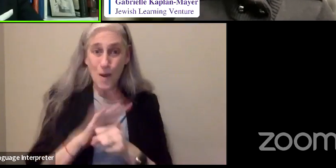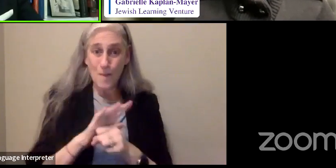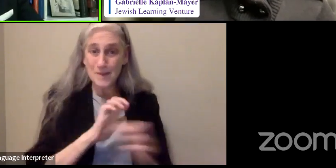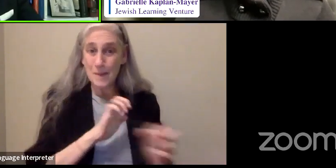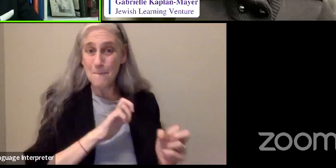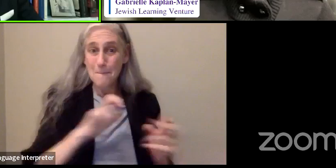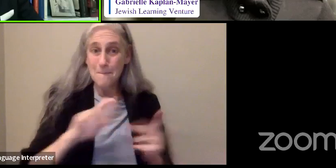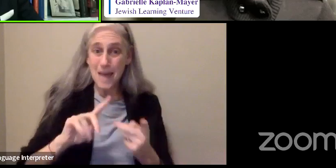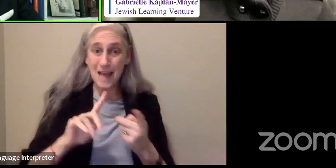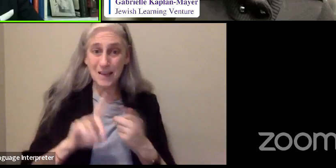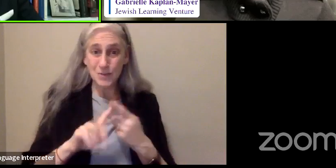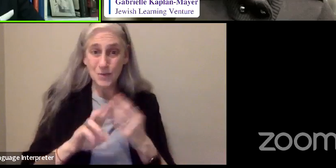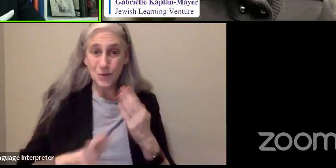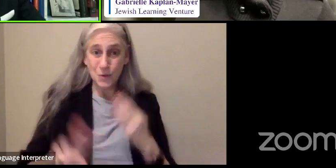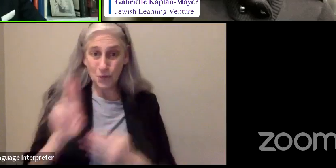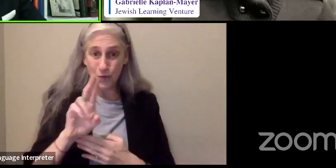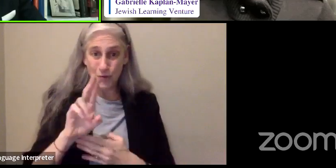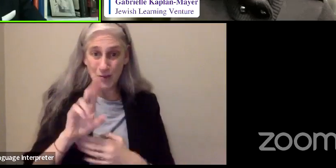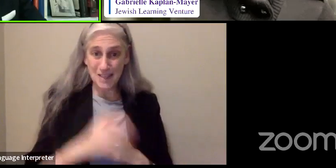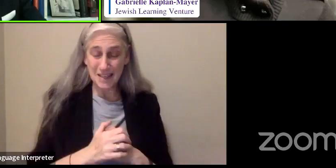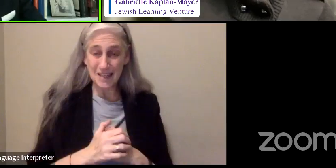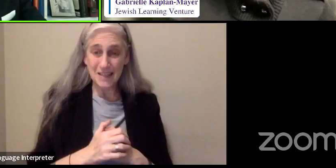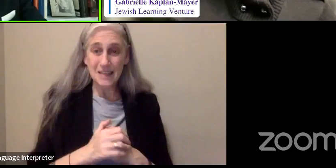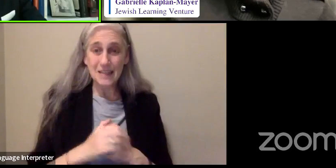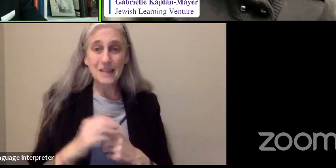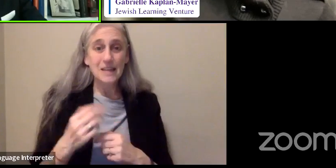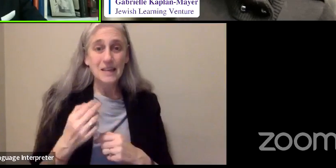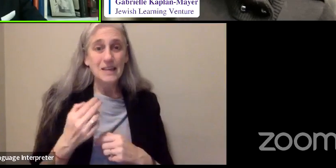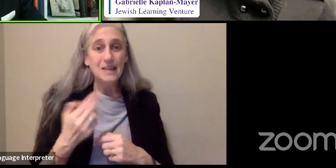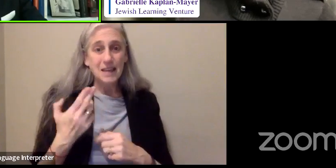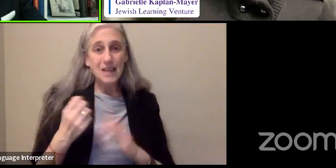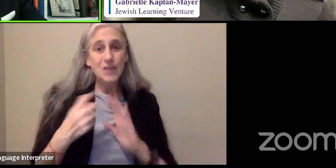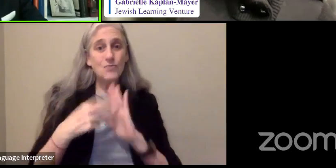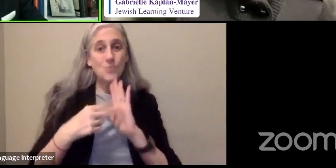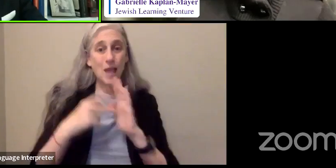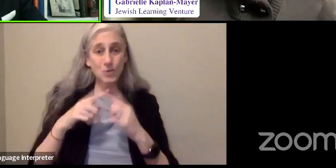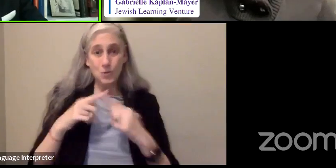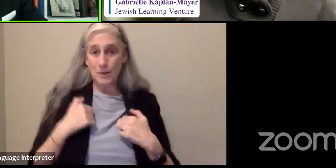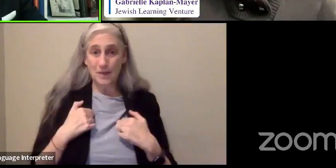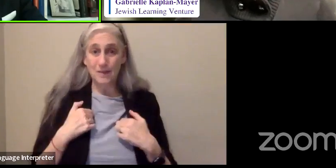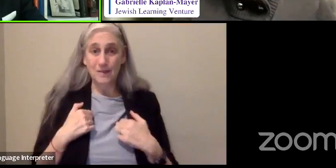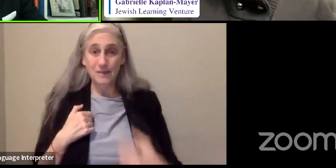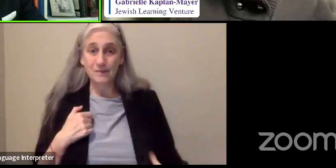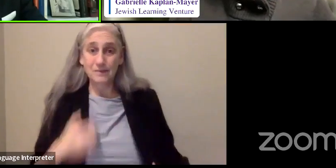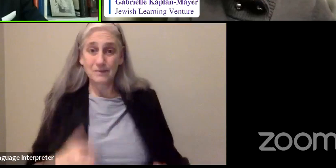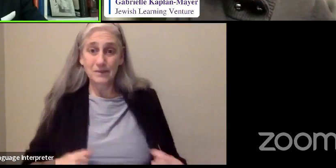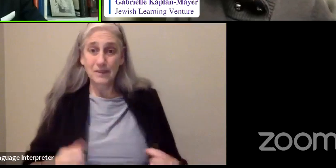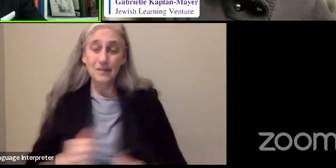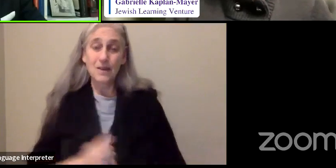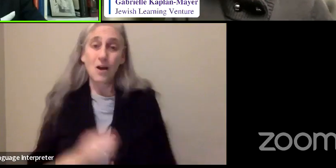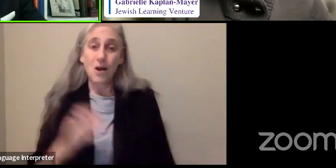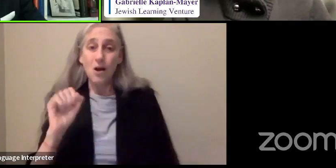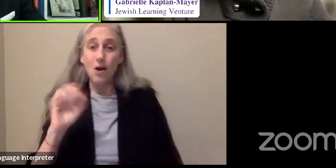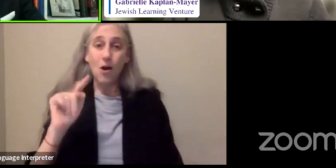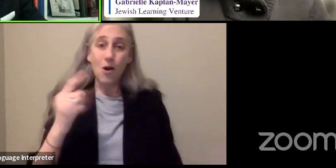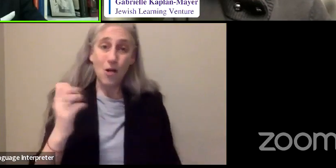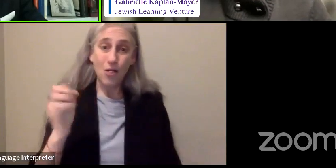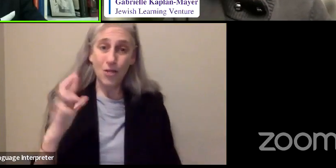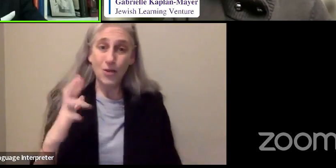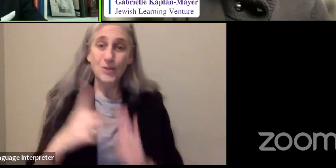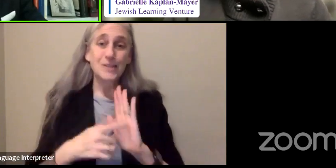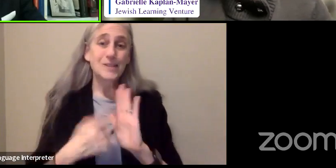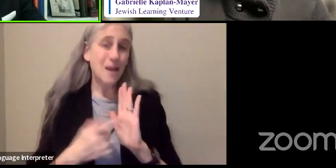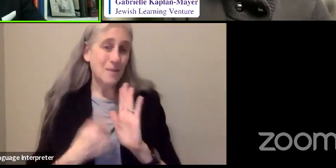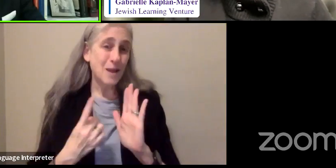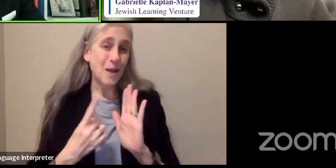to Columbia, when I got back, he read to me. And Arthur, who sometimes can